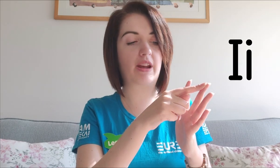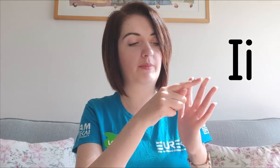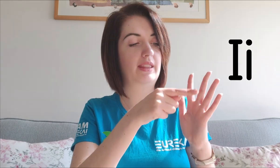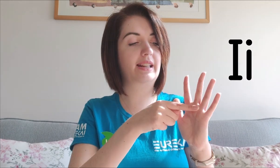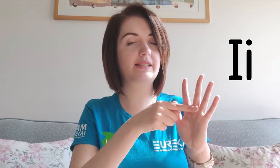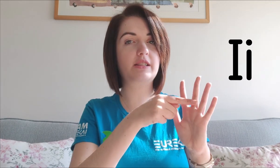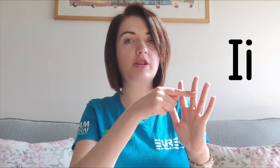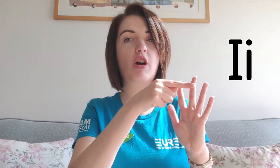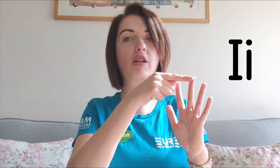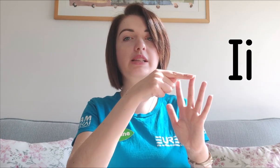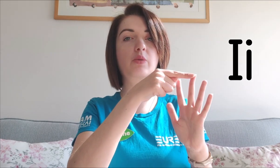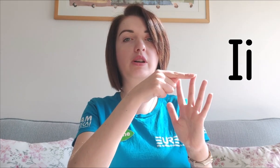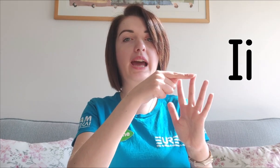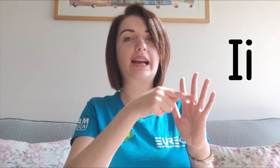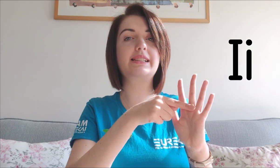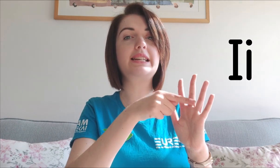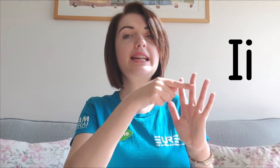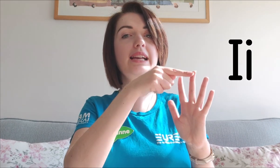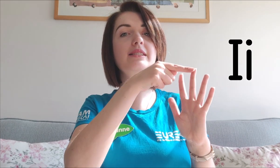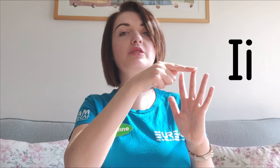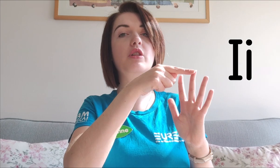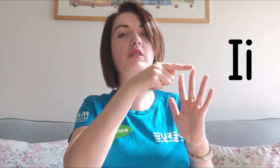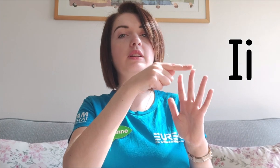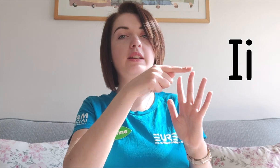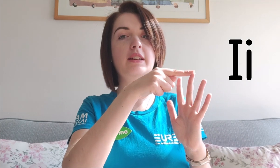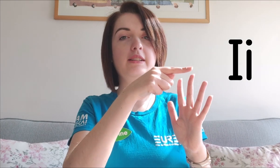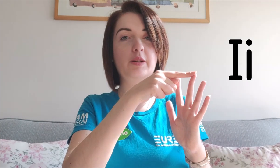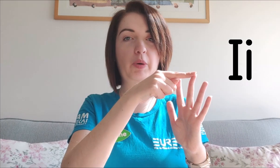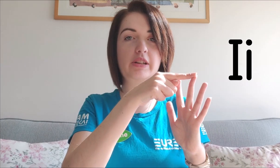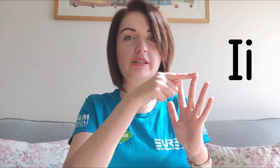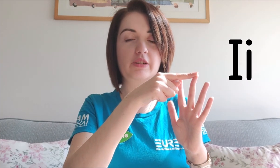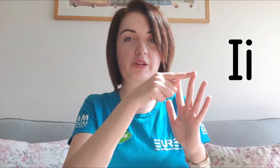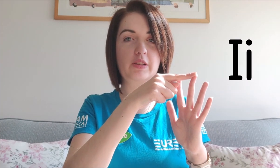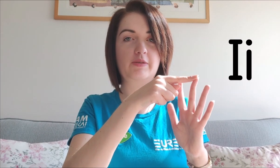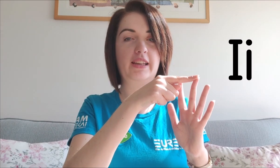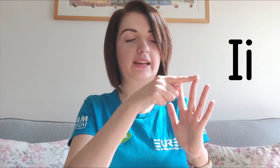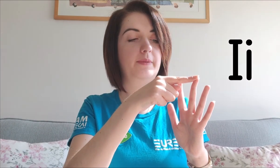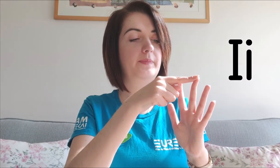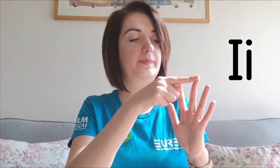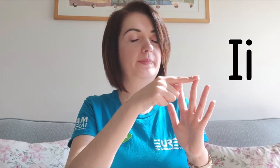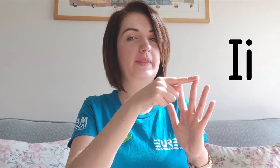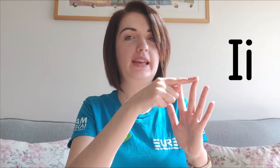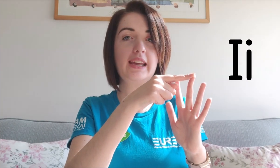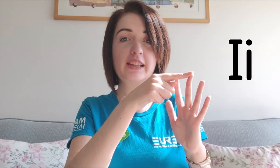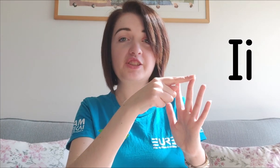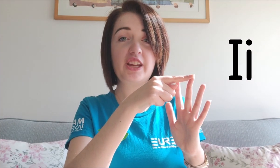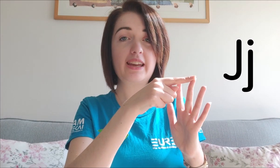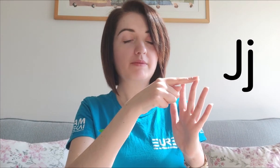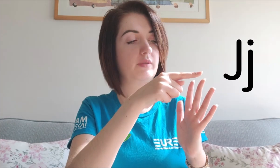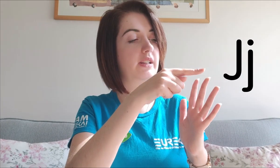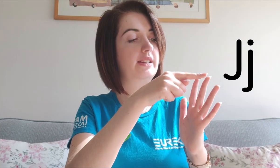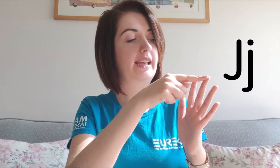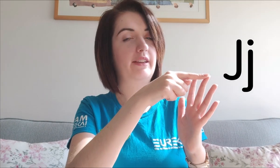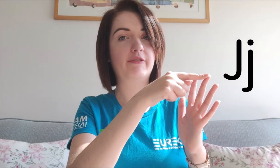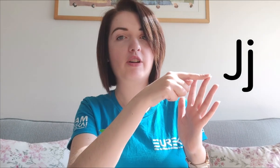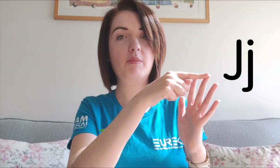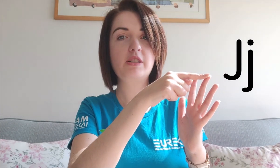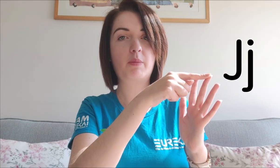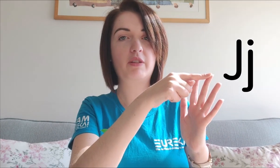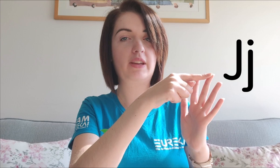it. I think it's the tallest one. I's are nice and tall. So point to your tallest finger. J, I'm to take it from the top of your